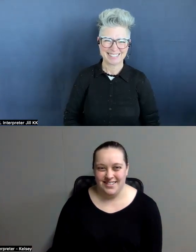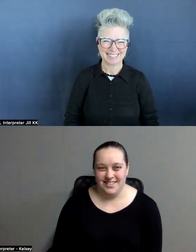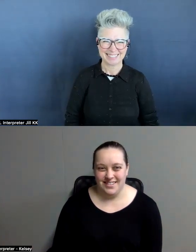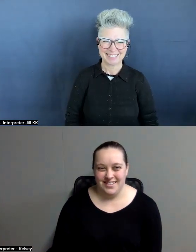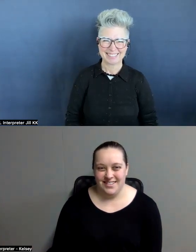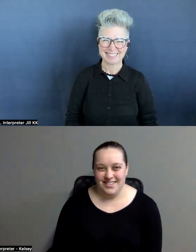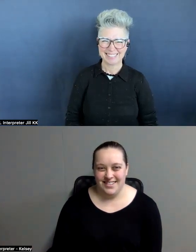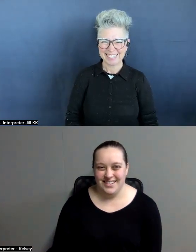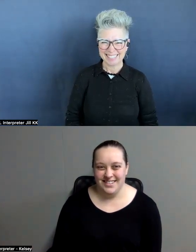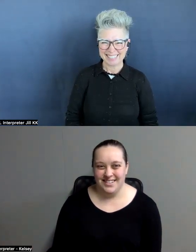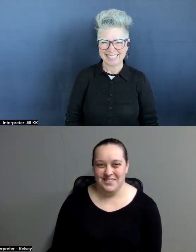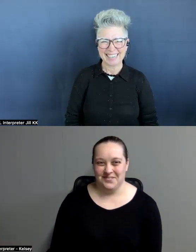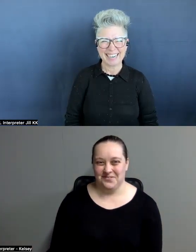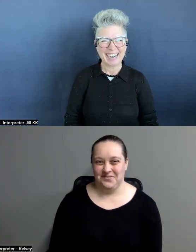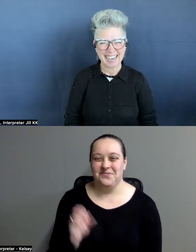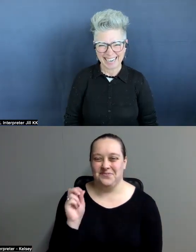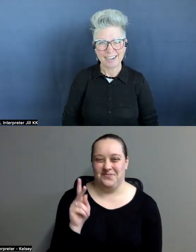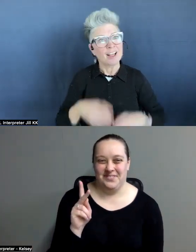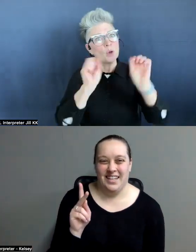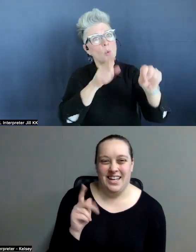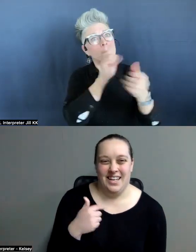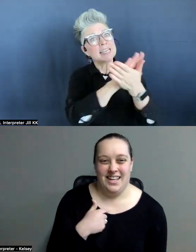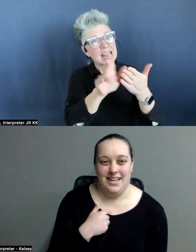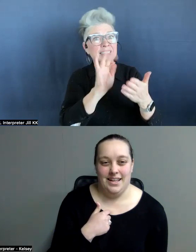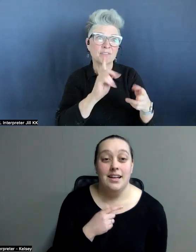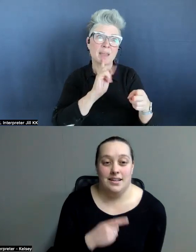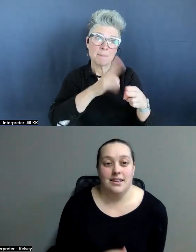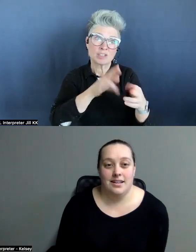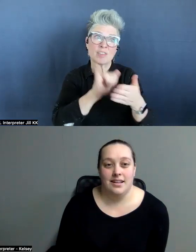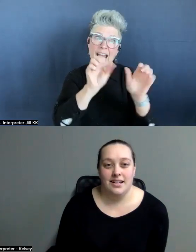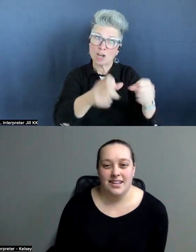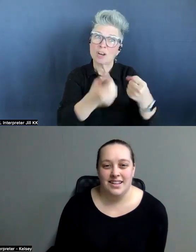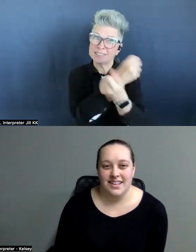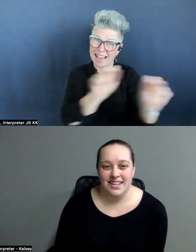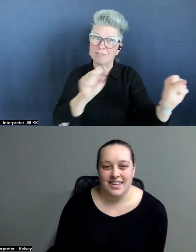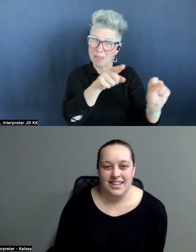Okay. So I wanted to say, I could have saved them from that.